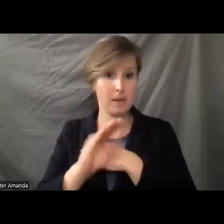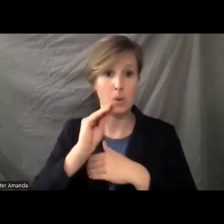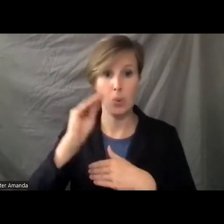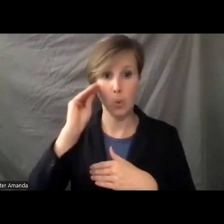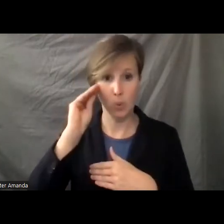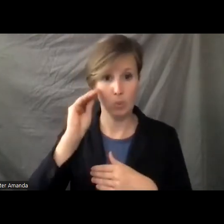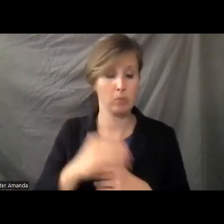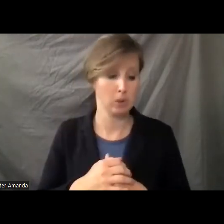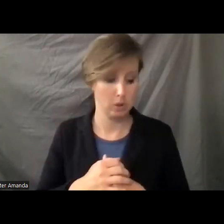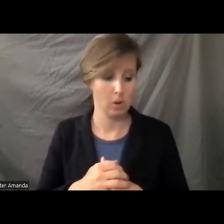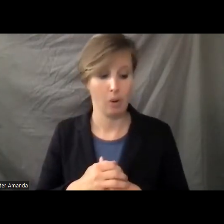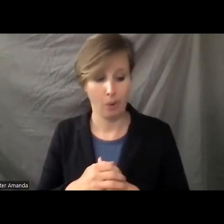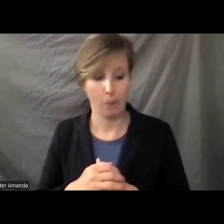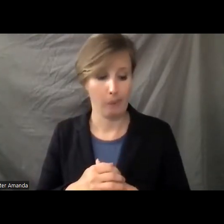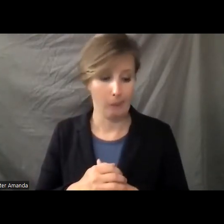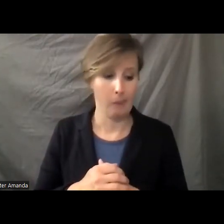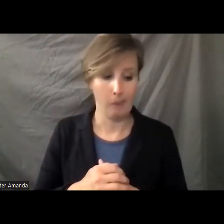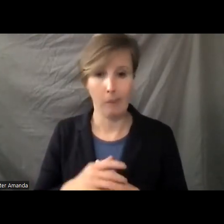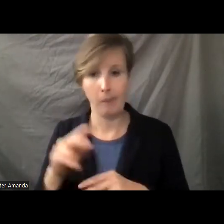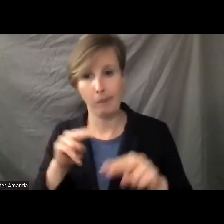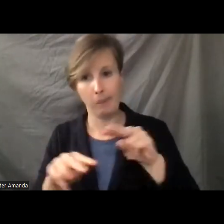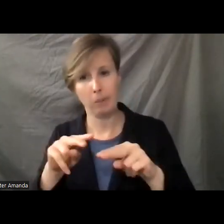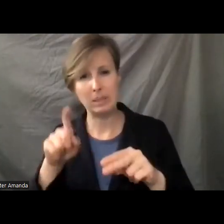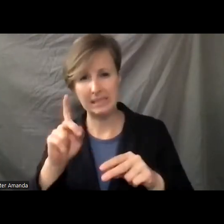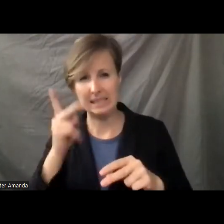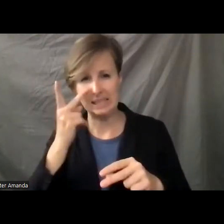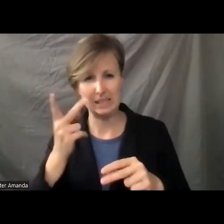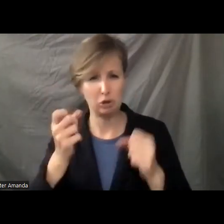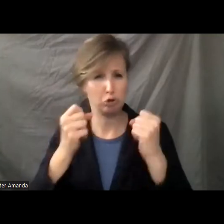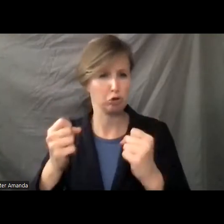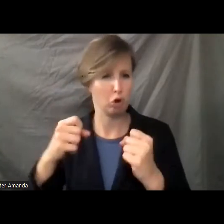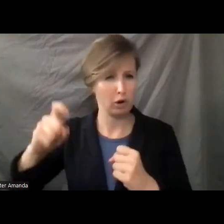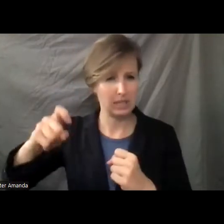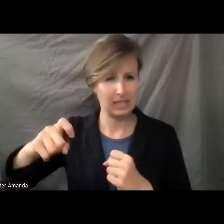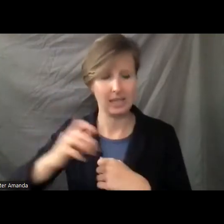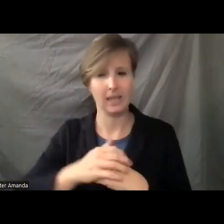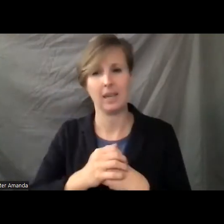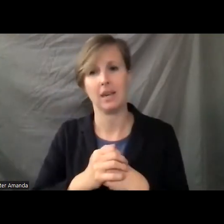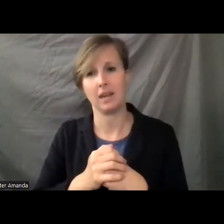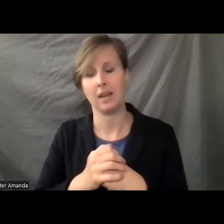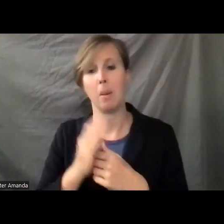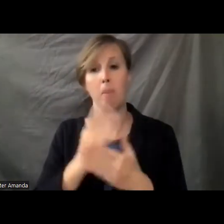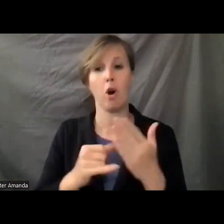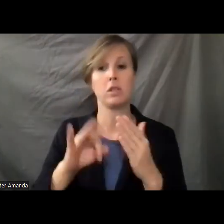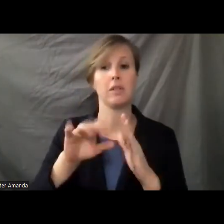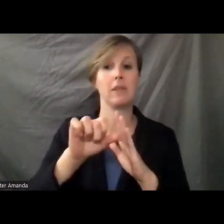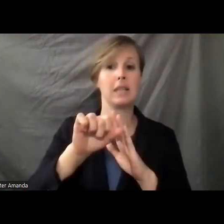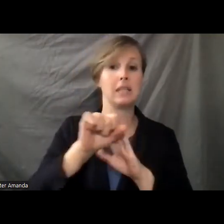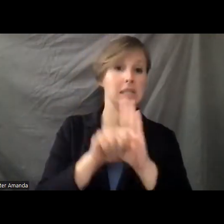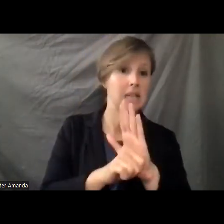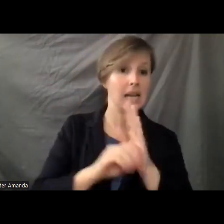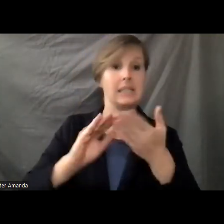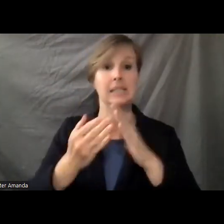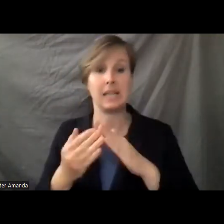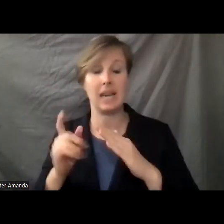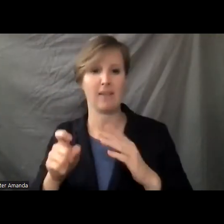I think we need to explore, again, this area is the greatest need. There's certain parts of states and cities that might have a greater need, and we